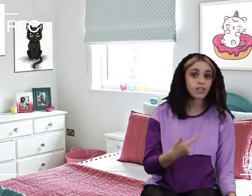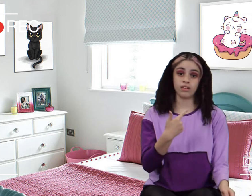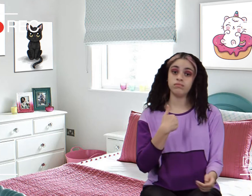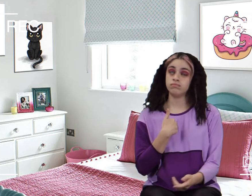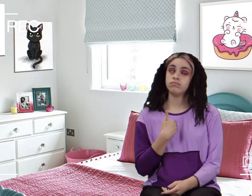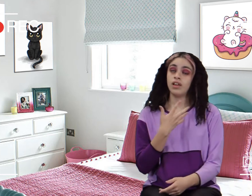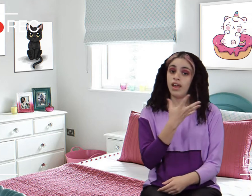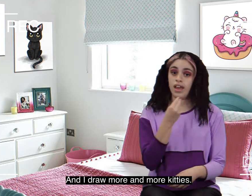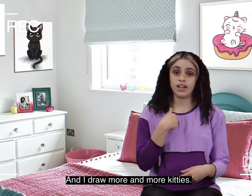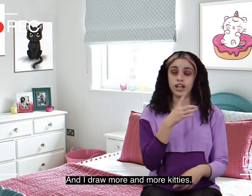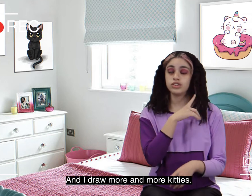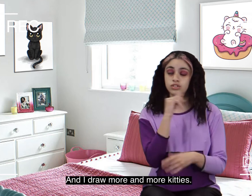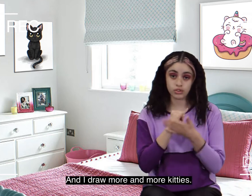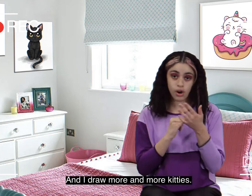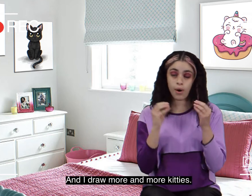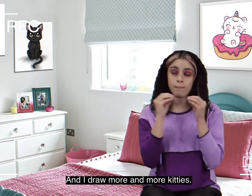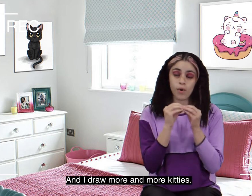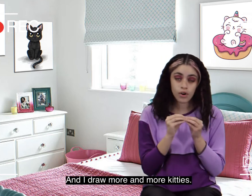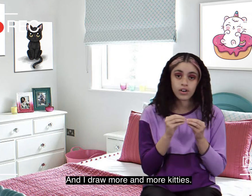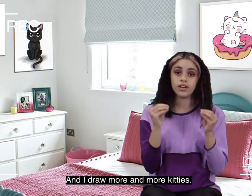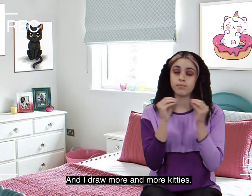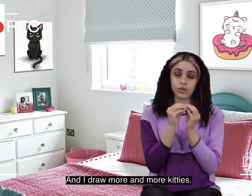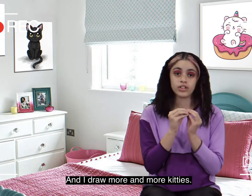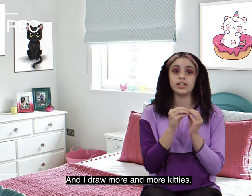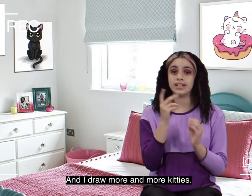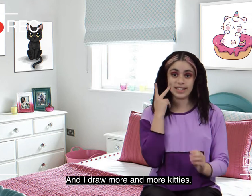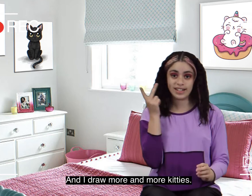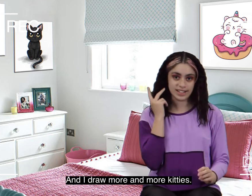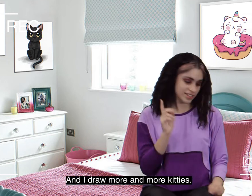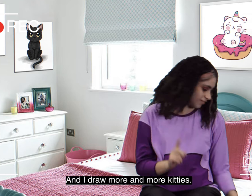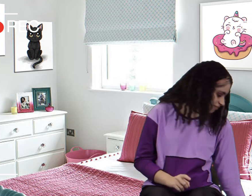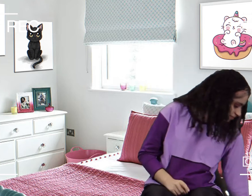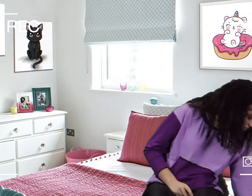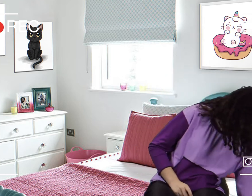and i draw more more titties and